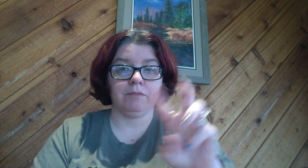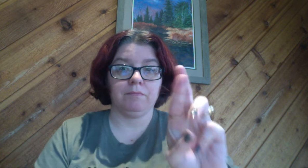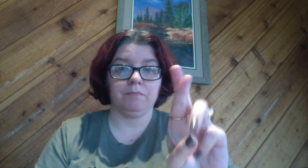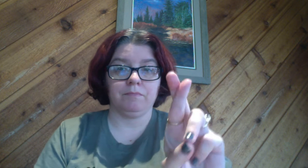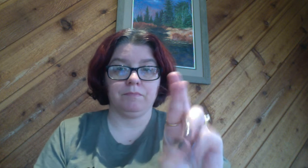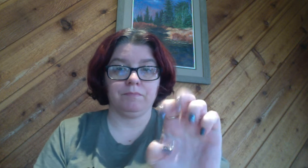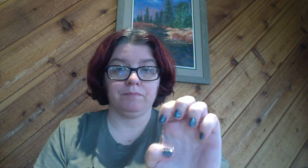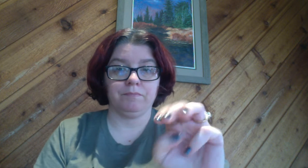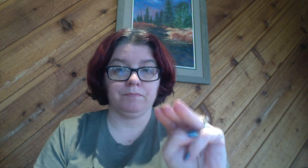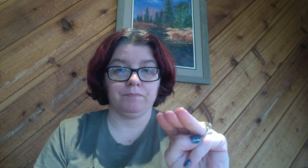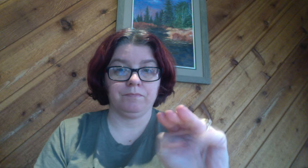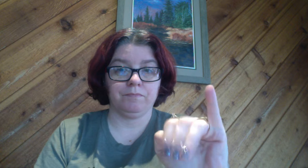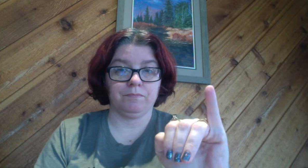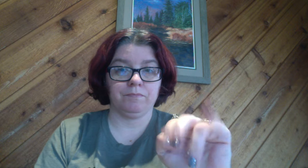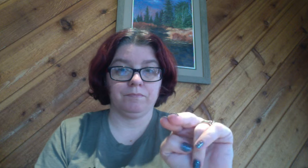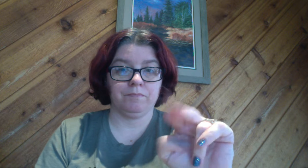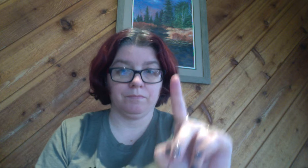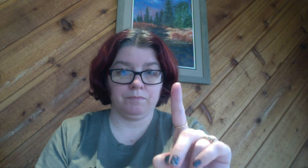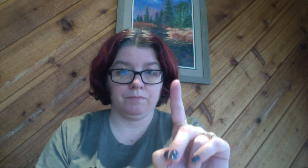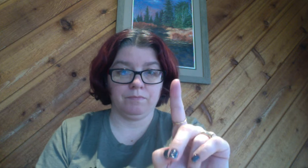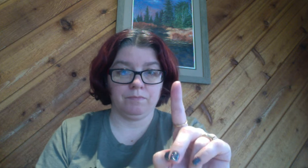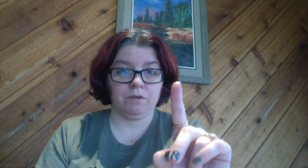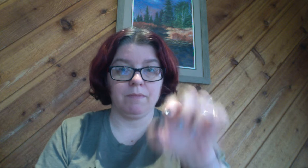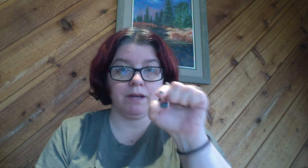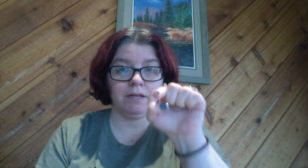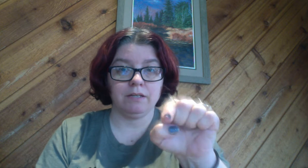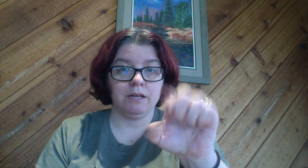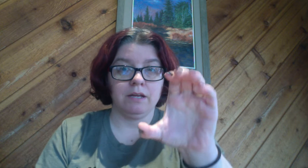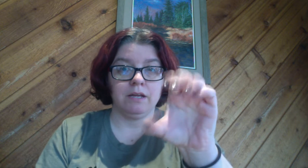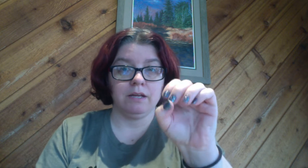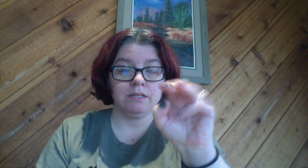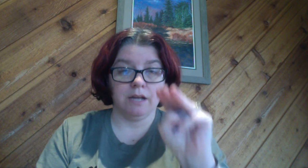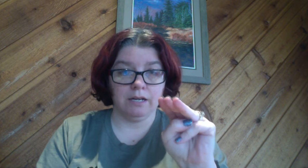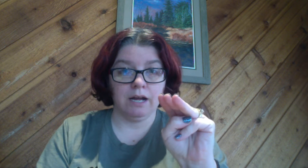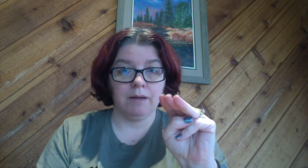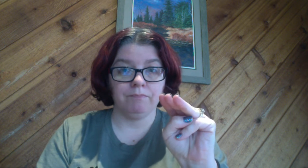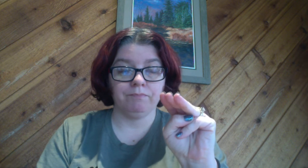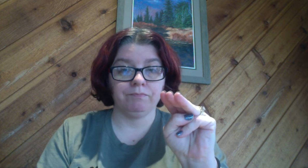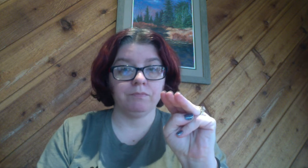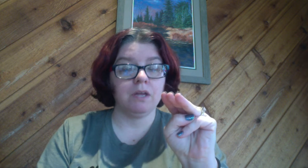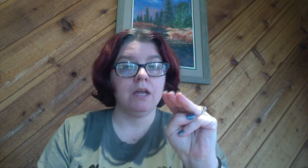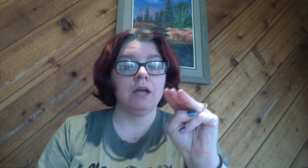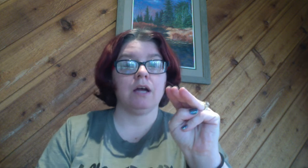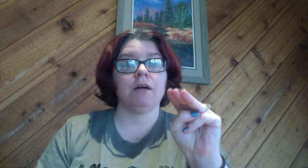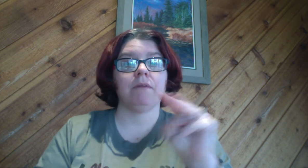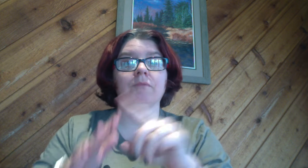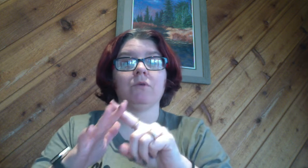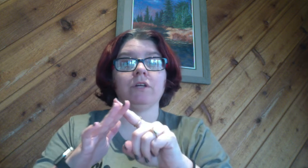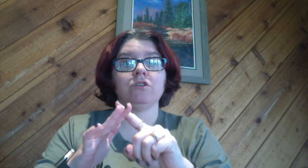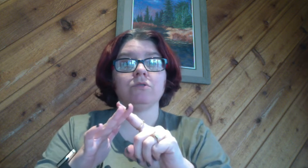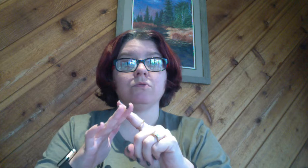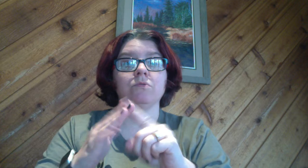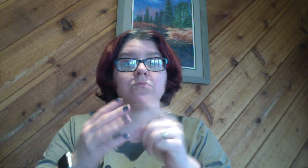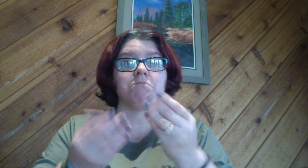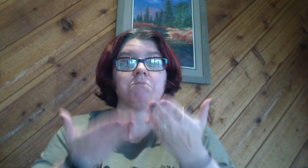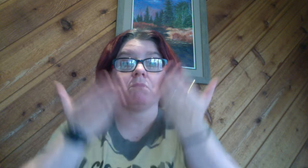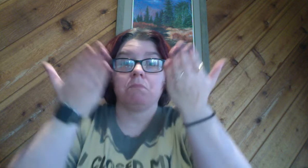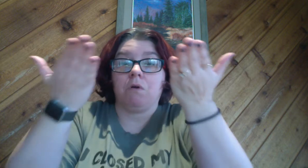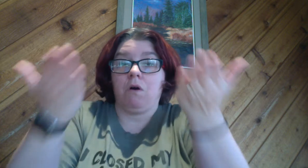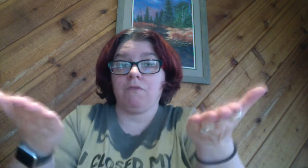remind.com I'm going to offer